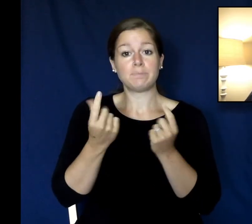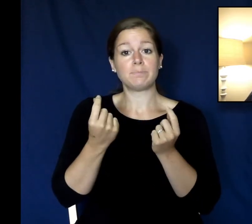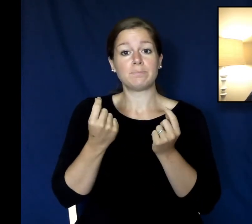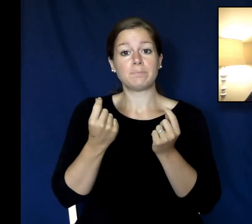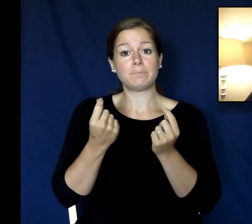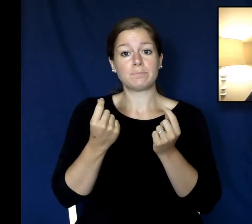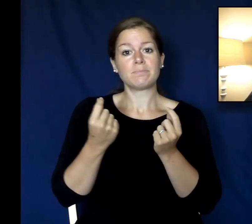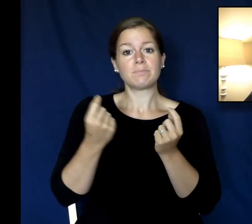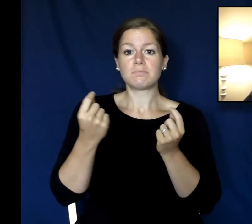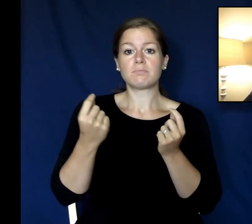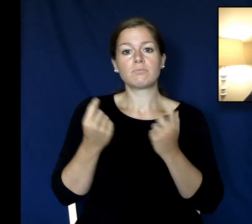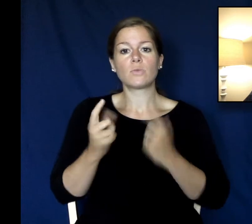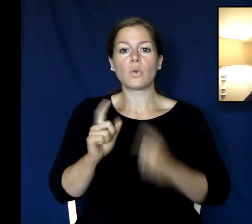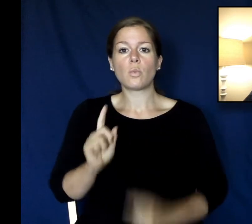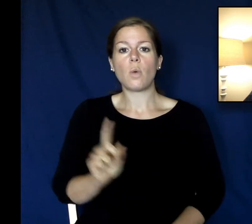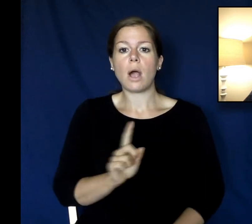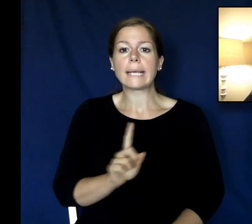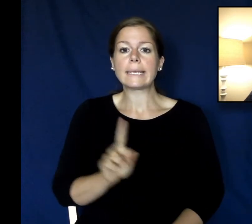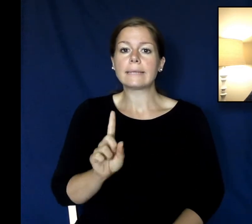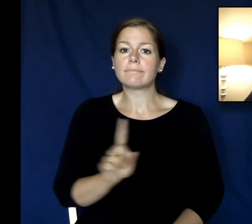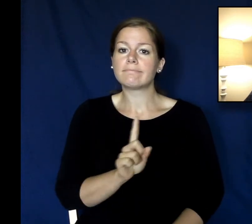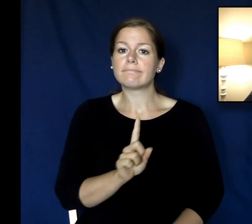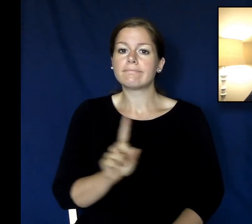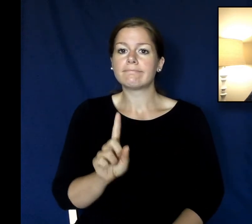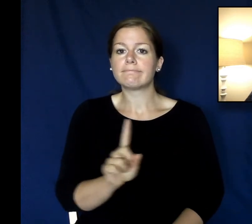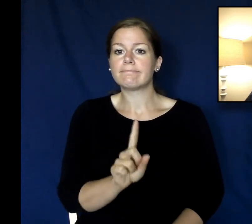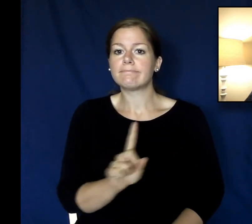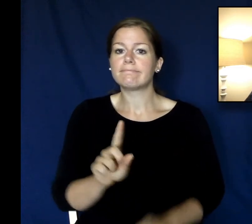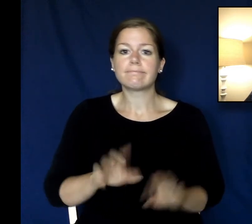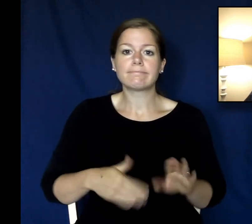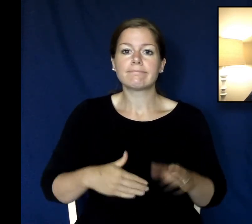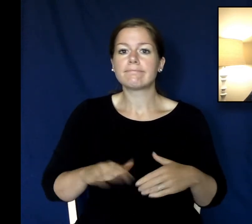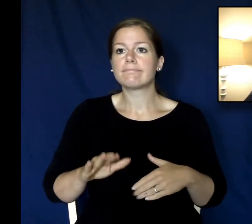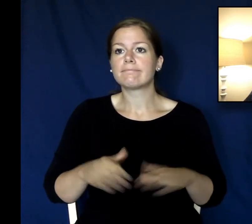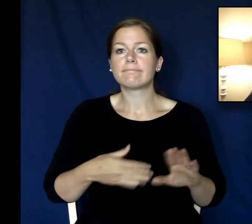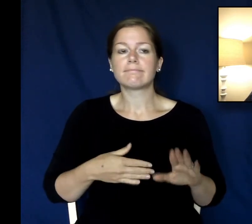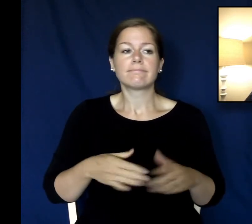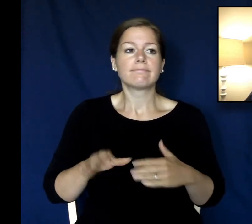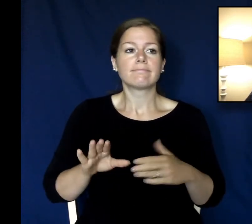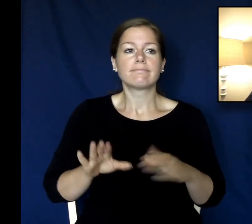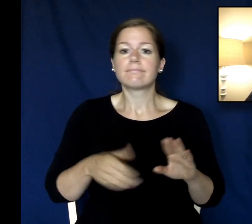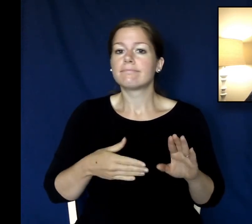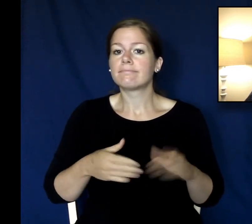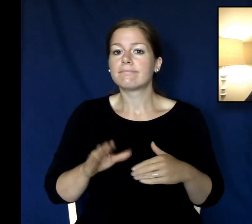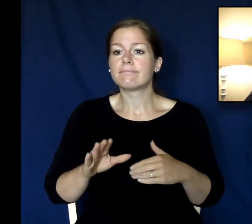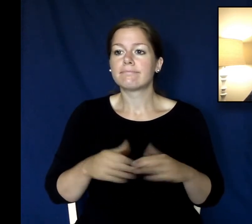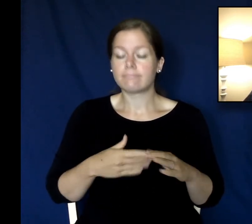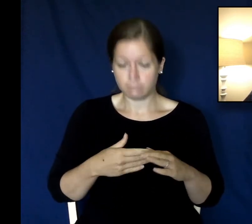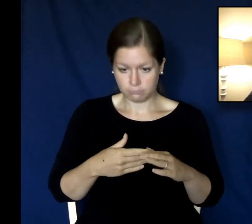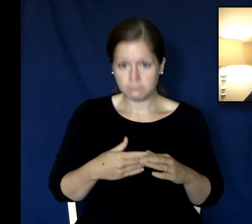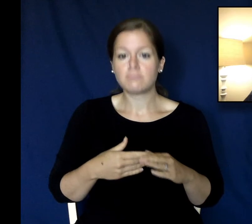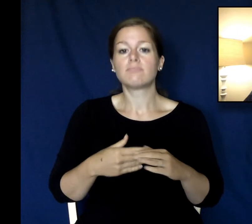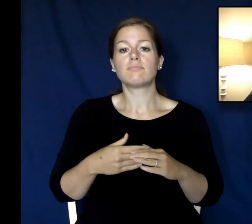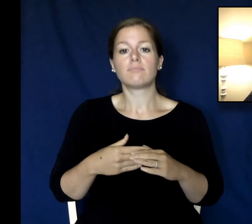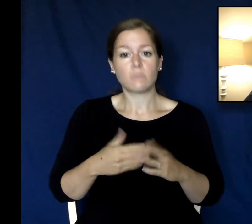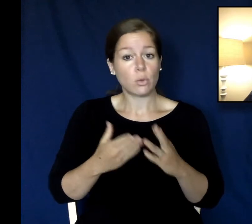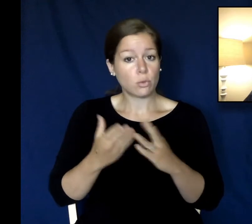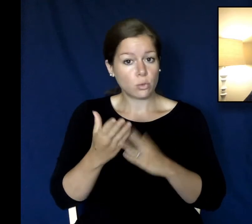he's walking the countryside right he's he's doing ministry he's and he's passing through Jericho